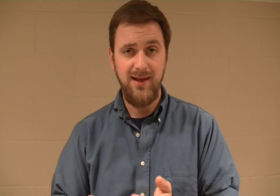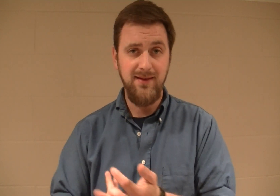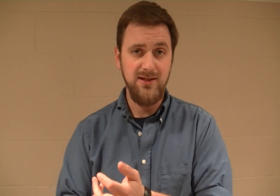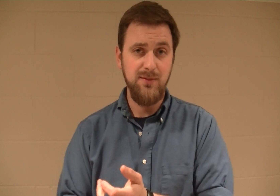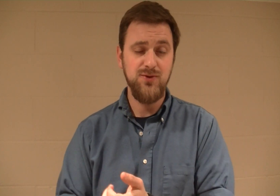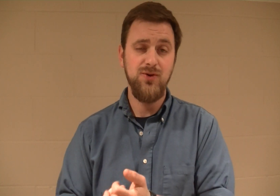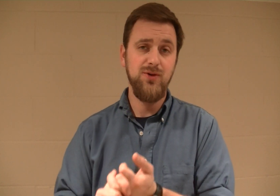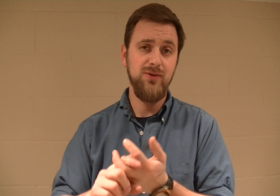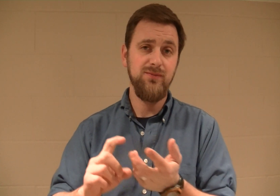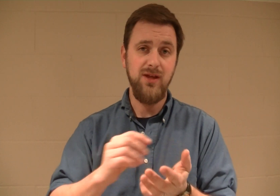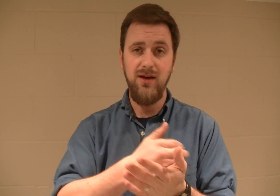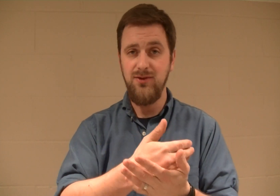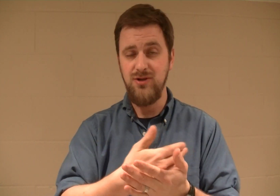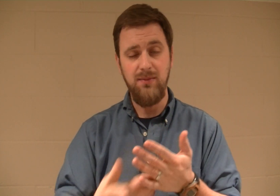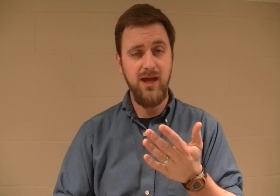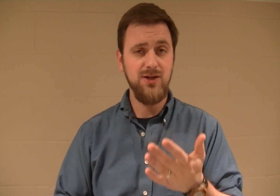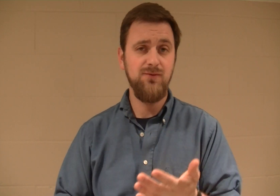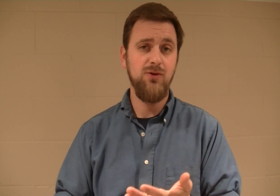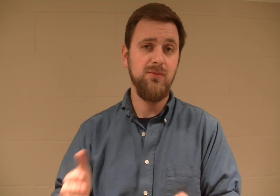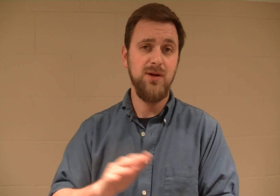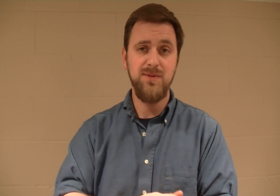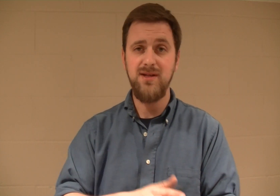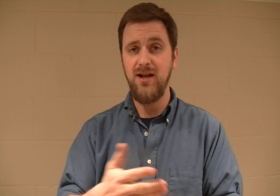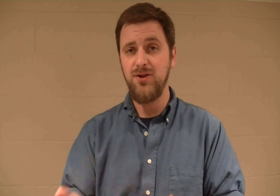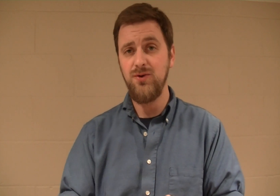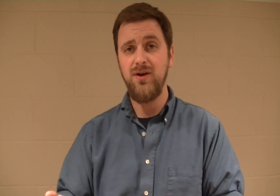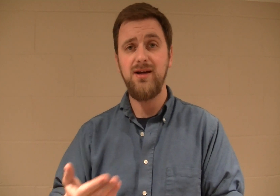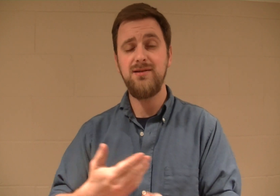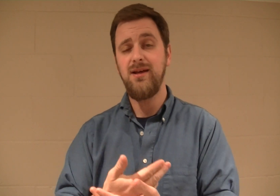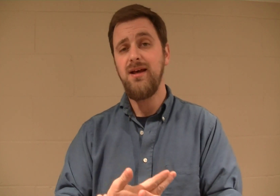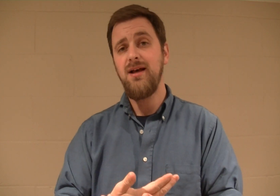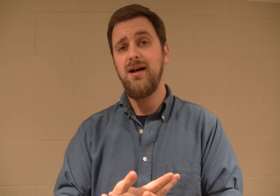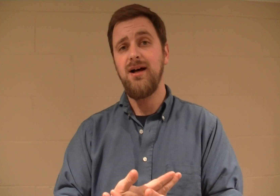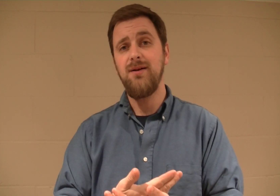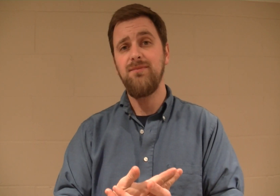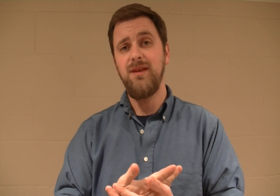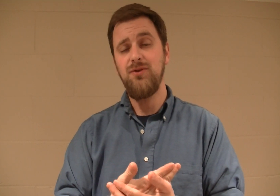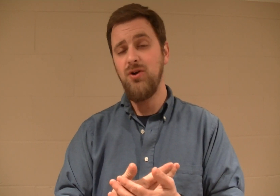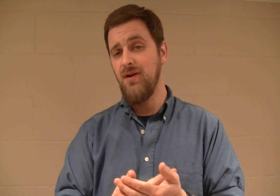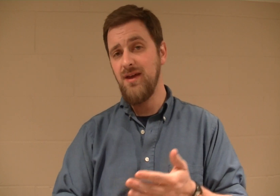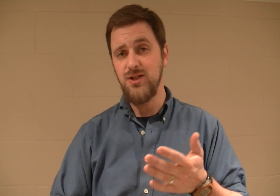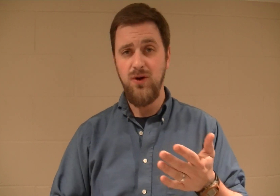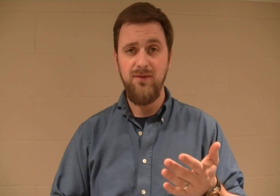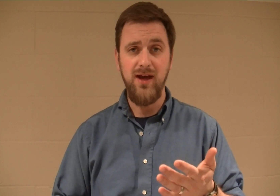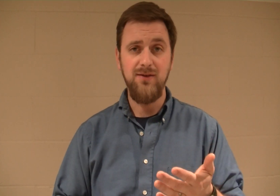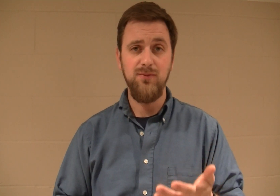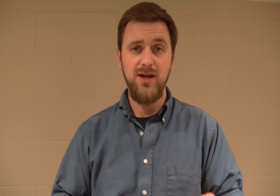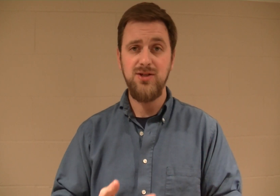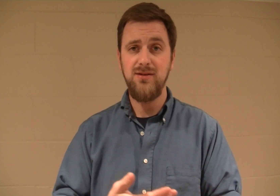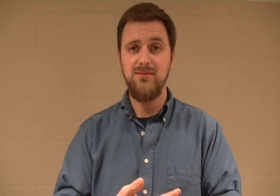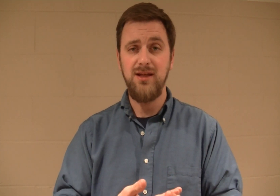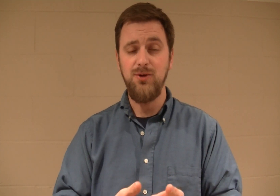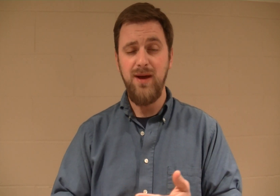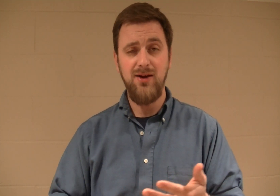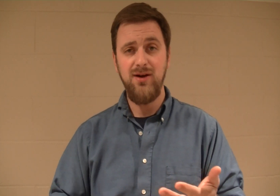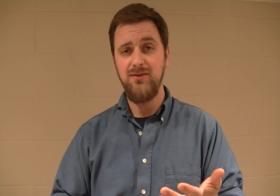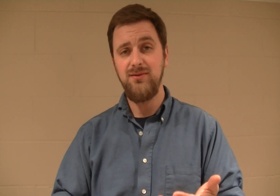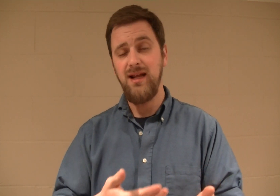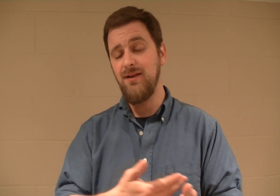take it out of state patrol, there is an application form, it must be signed and notarized. If you don't have any disqualifying information in your background, and if